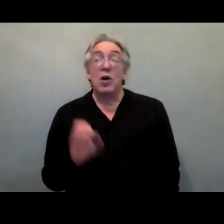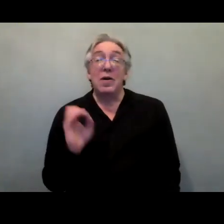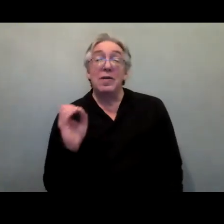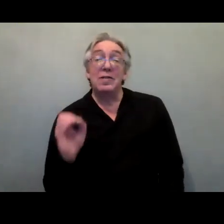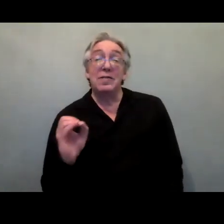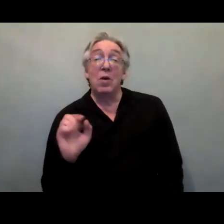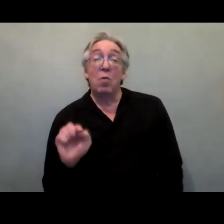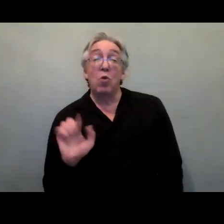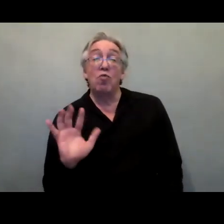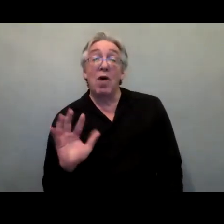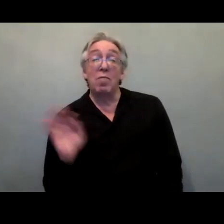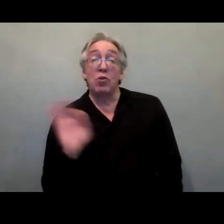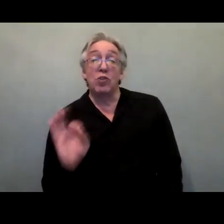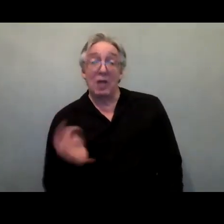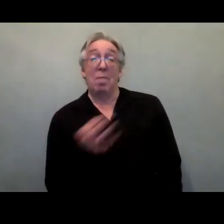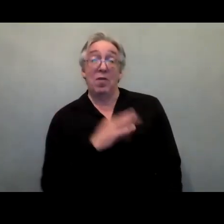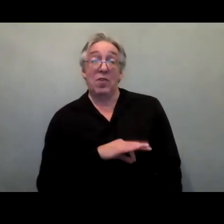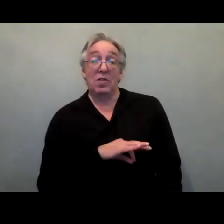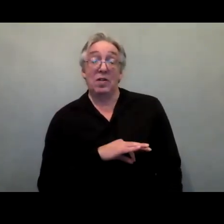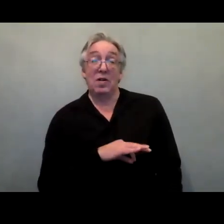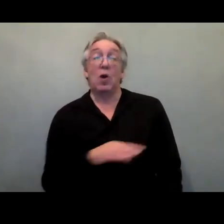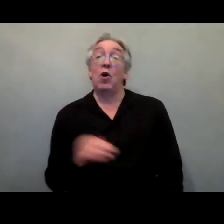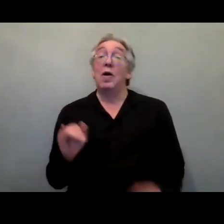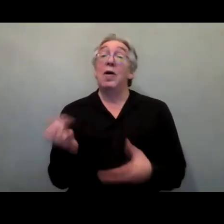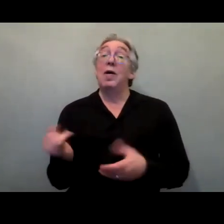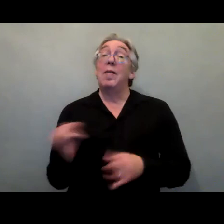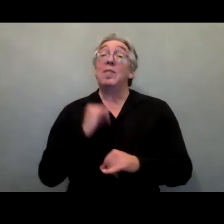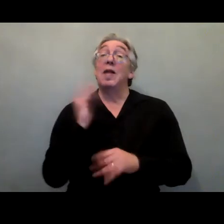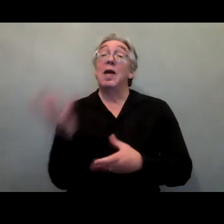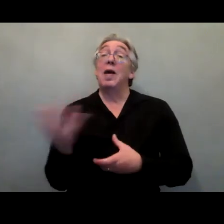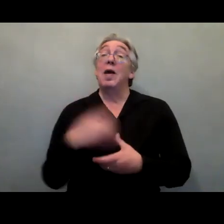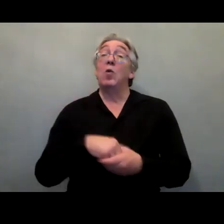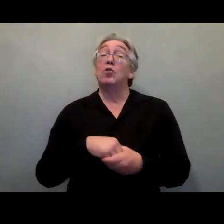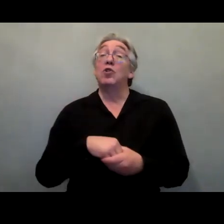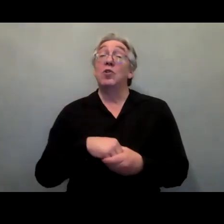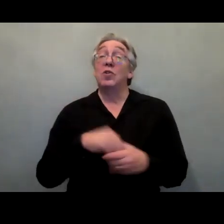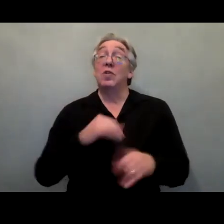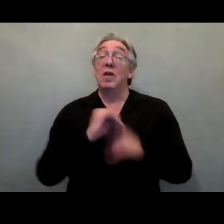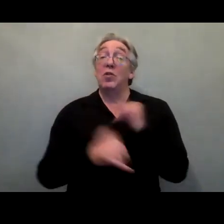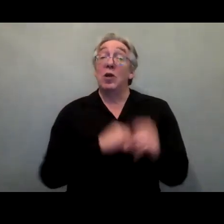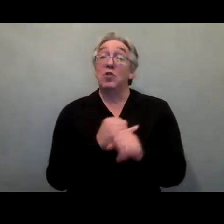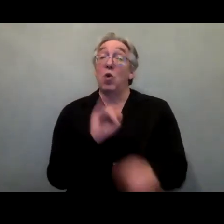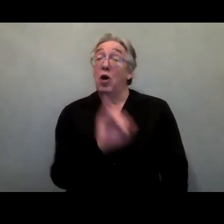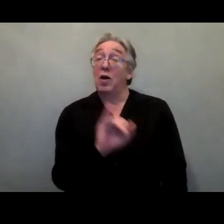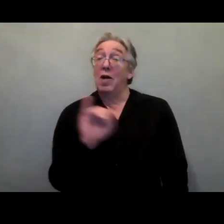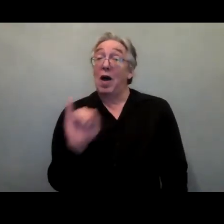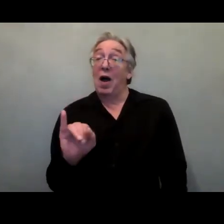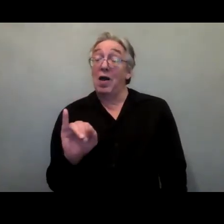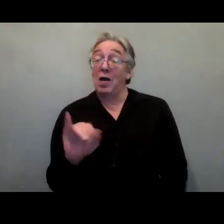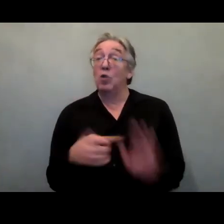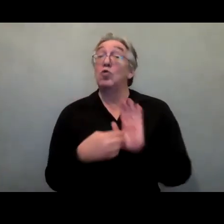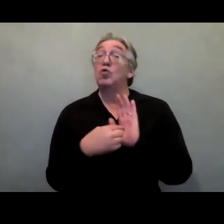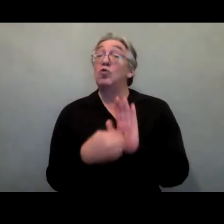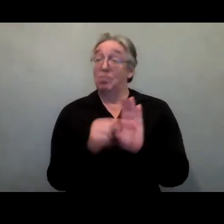International also shows that some marginalized groups within the disability community, as those with intellectual disabilities